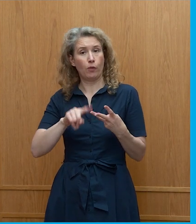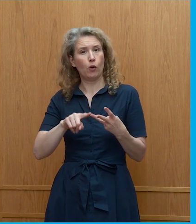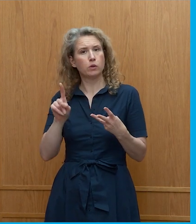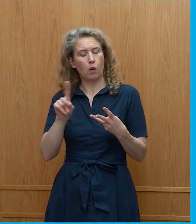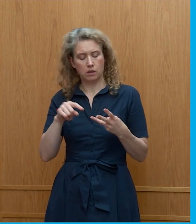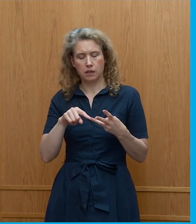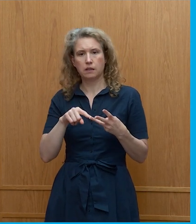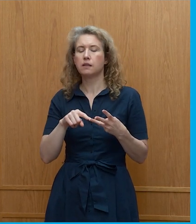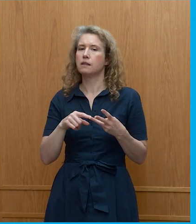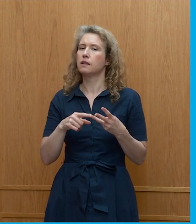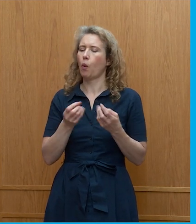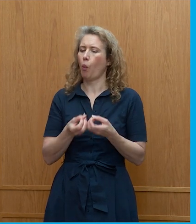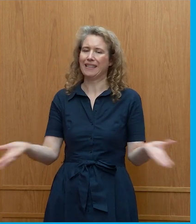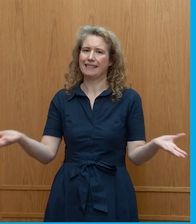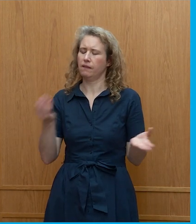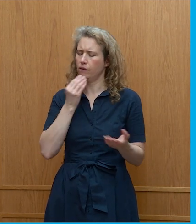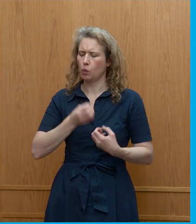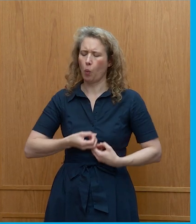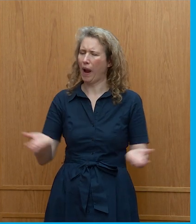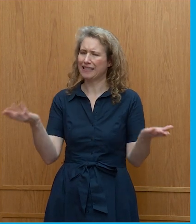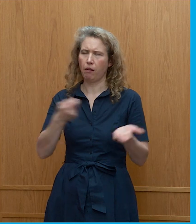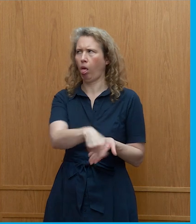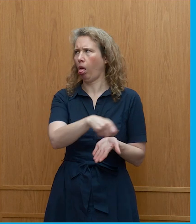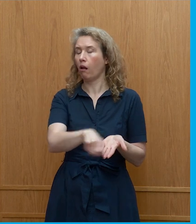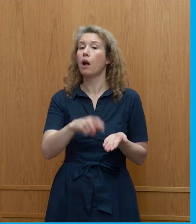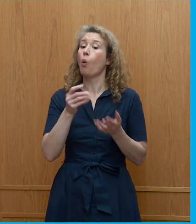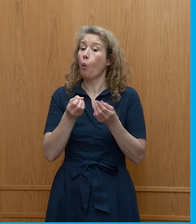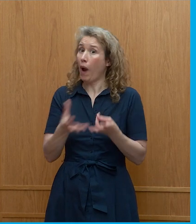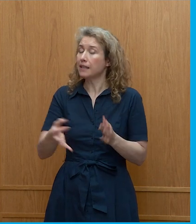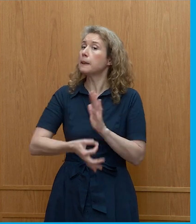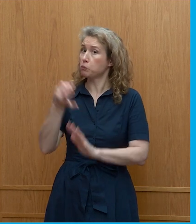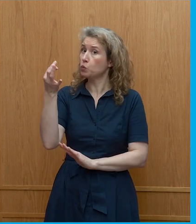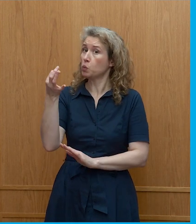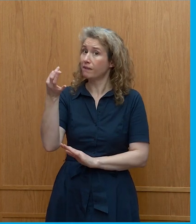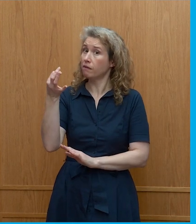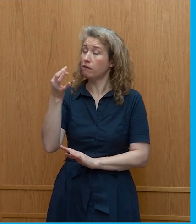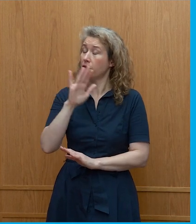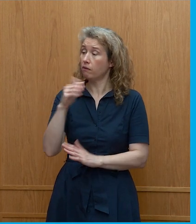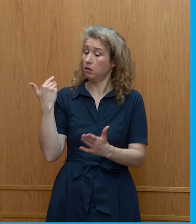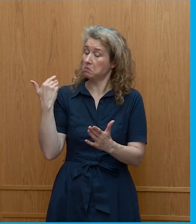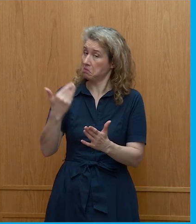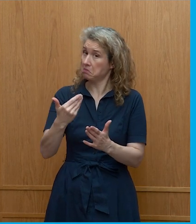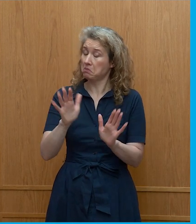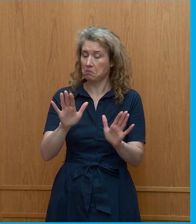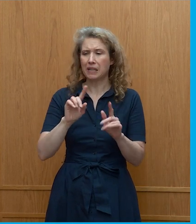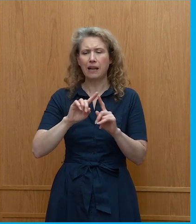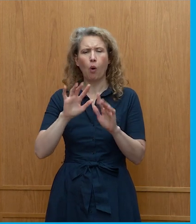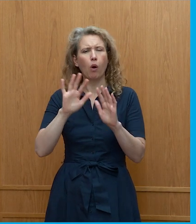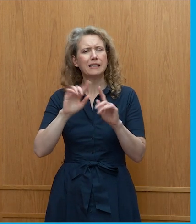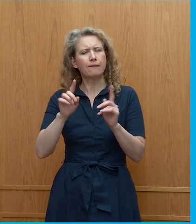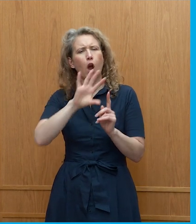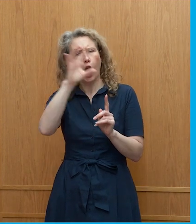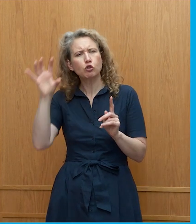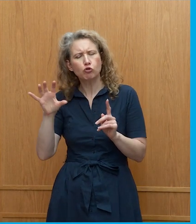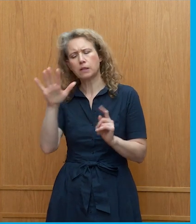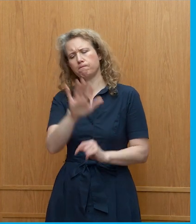issue is waste. But waste, we have actually made really good progress. Like, countries, the